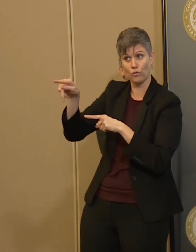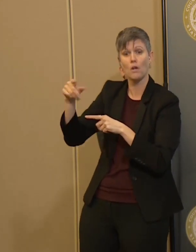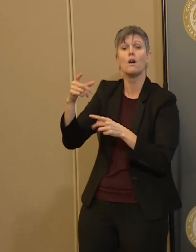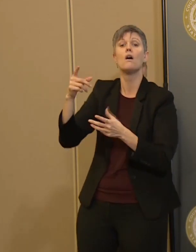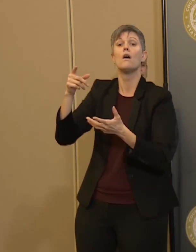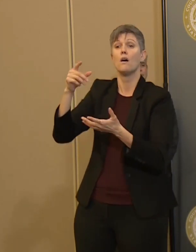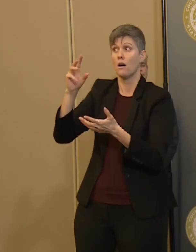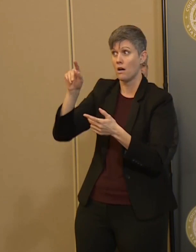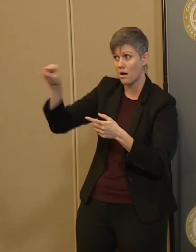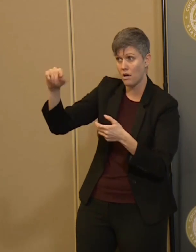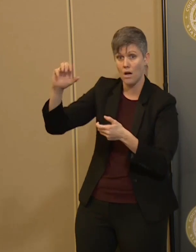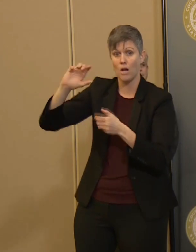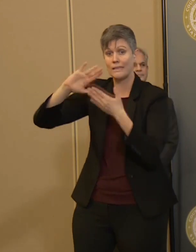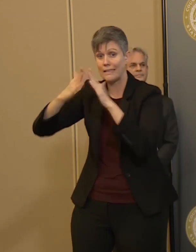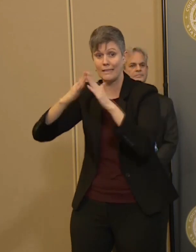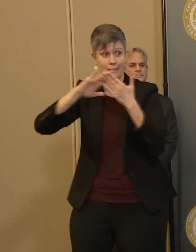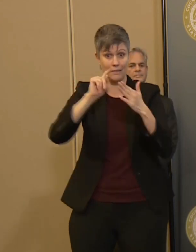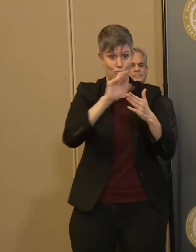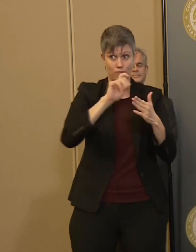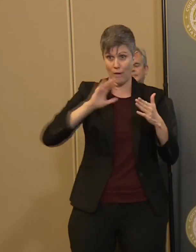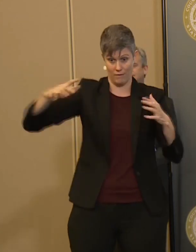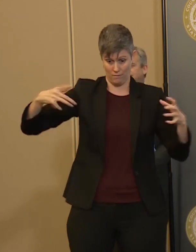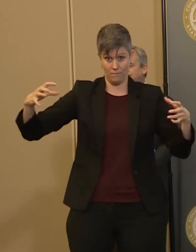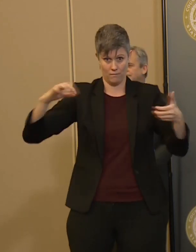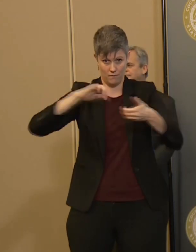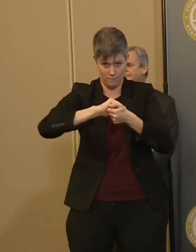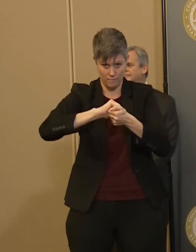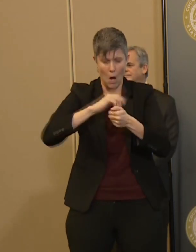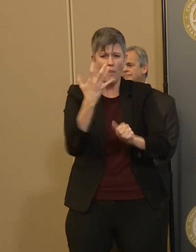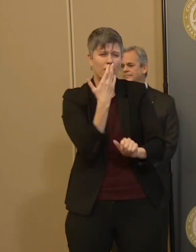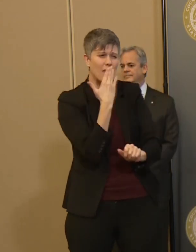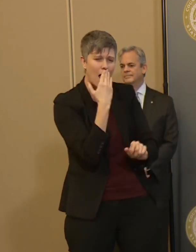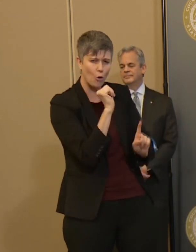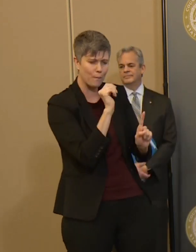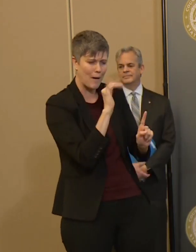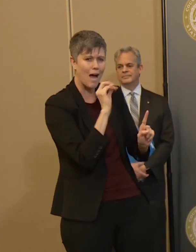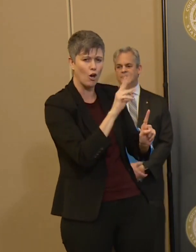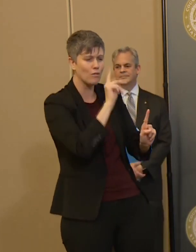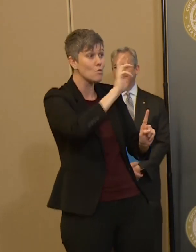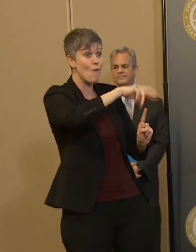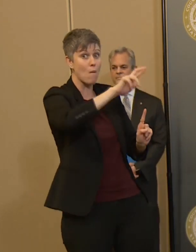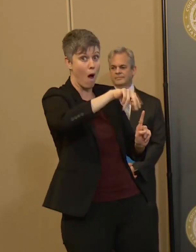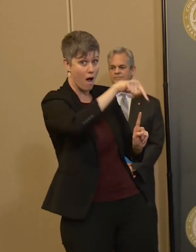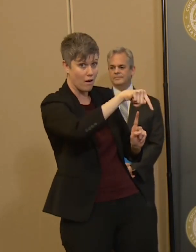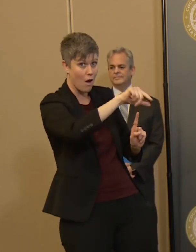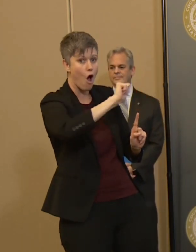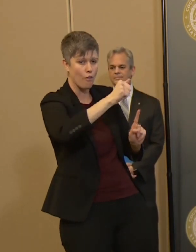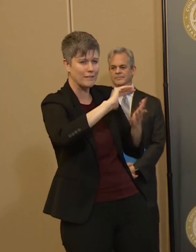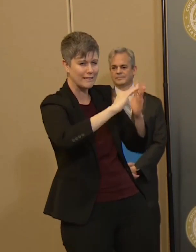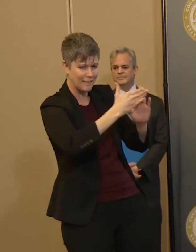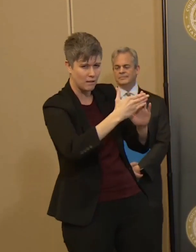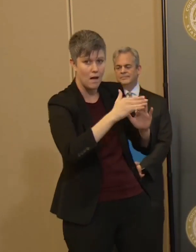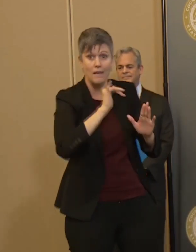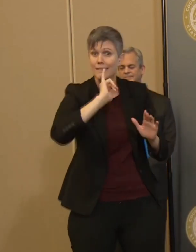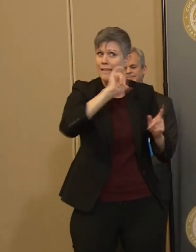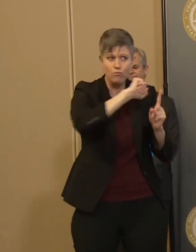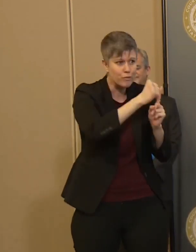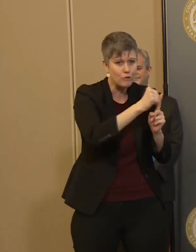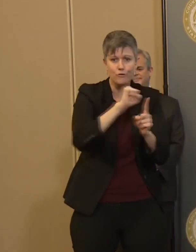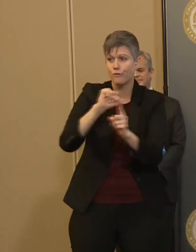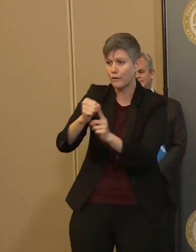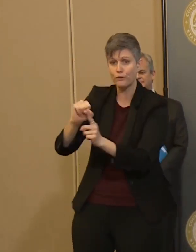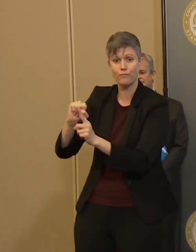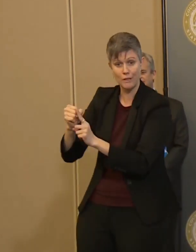County. I want to say thank you to Mayor Morgan in Round Rock, who is in the same situation as well as Mayor Van